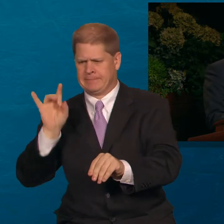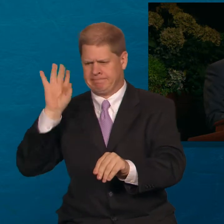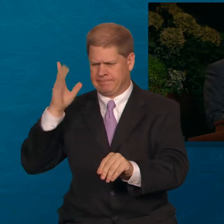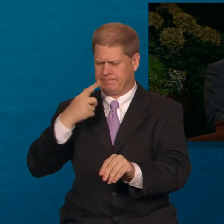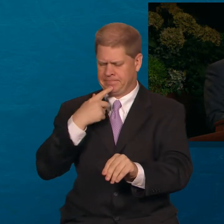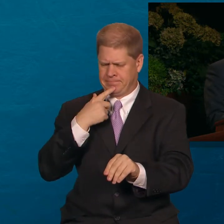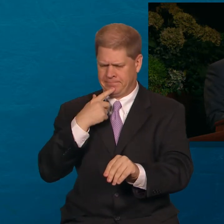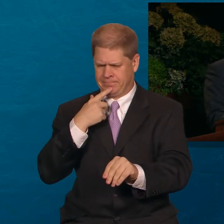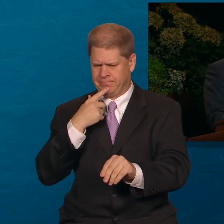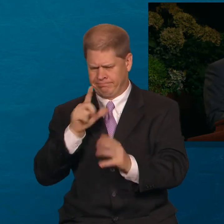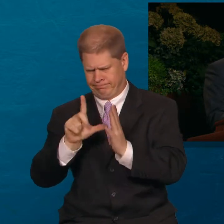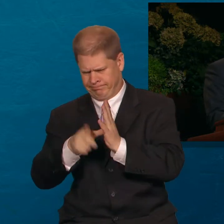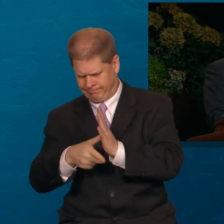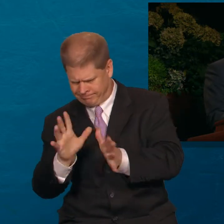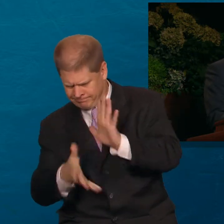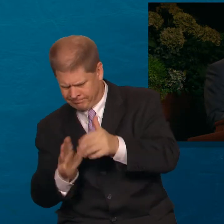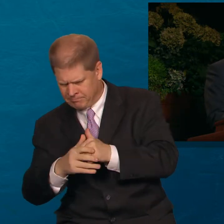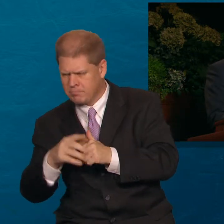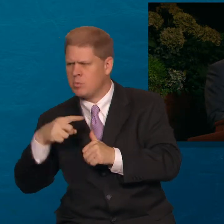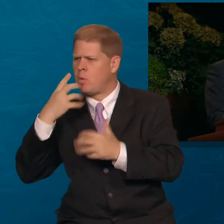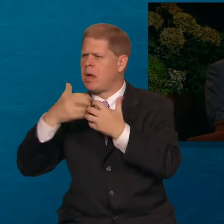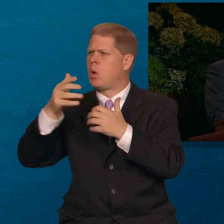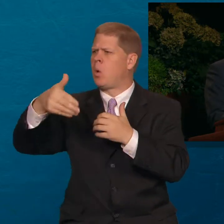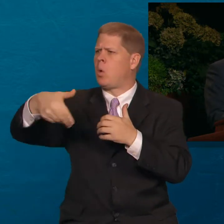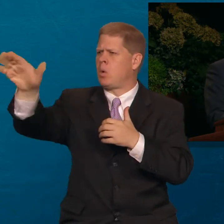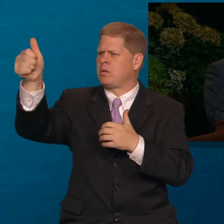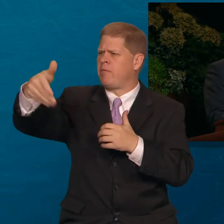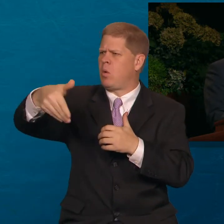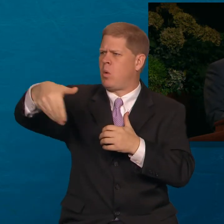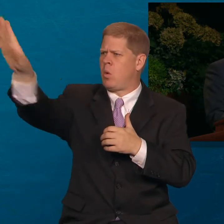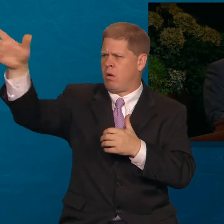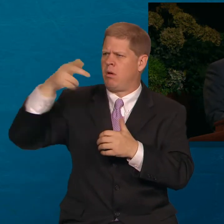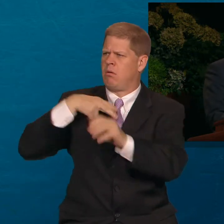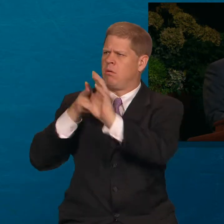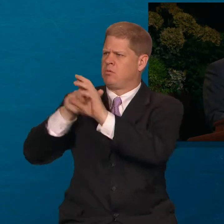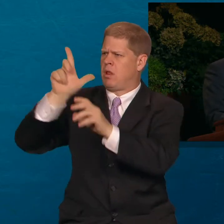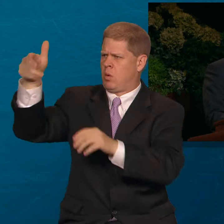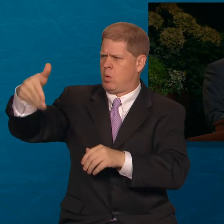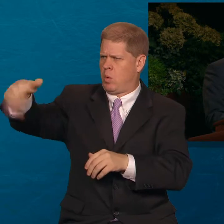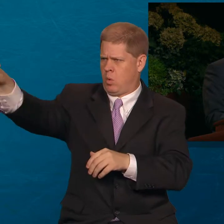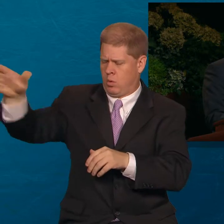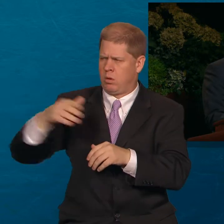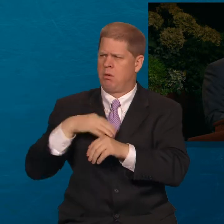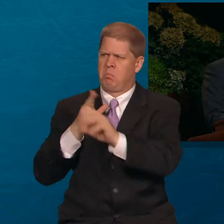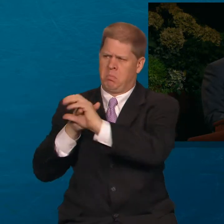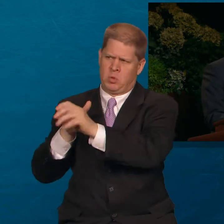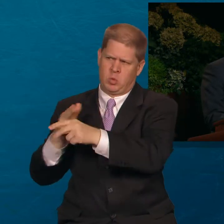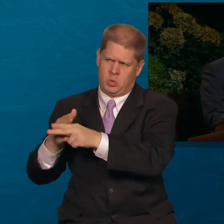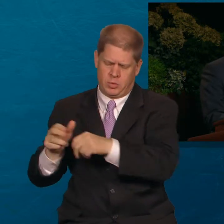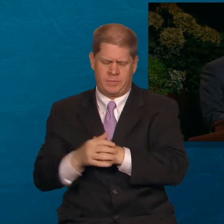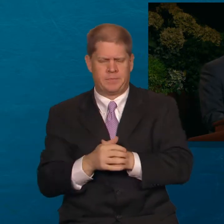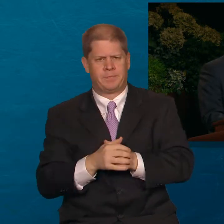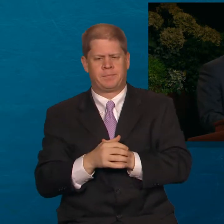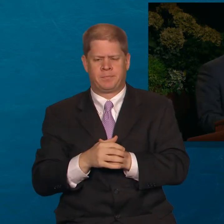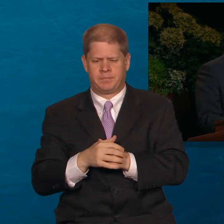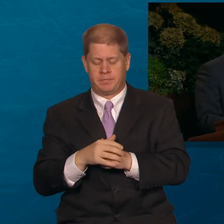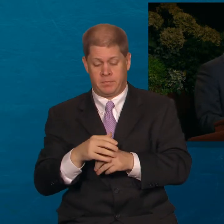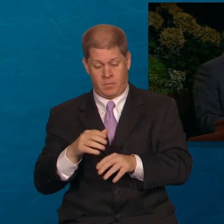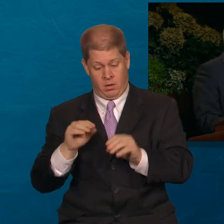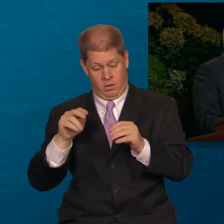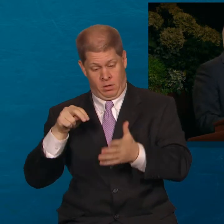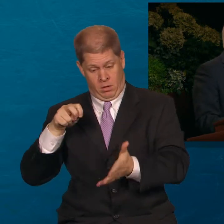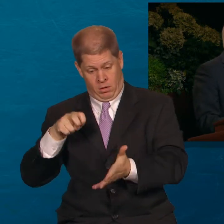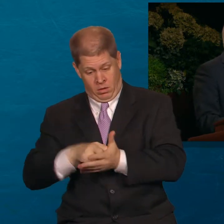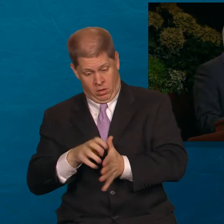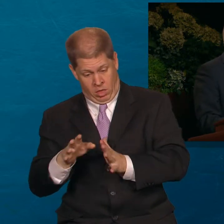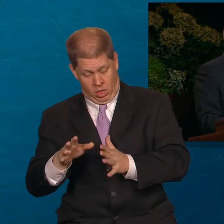would take a while to fix, he told his companion to go ahead and begin the Sunday service, and he would be there shortly. Just as he